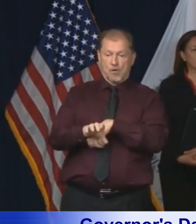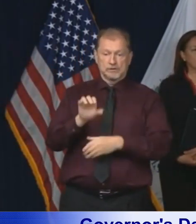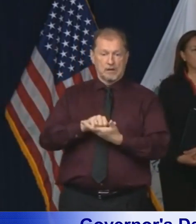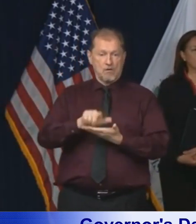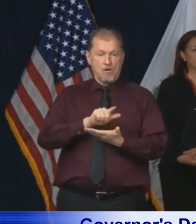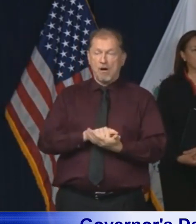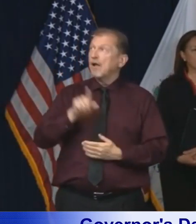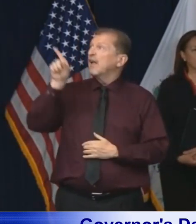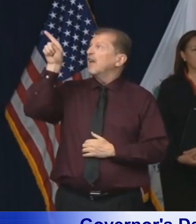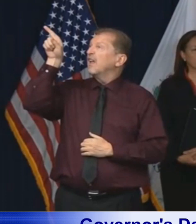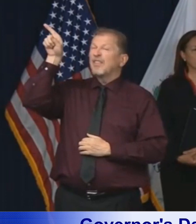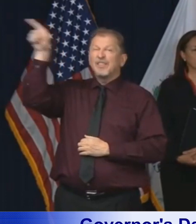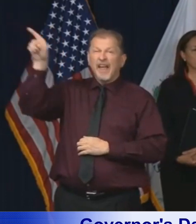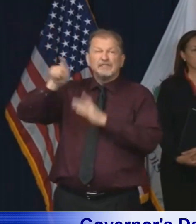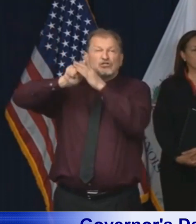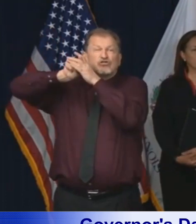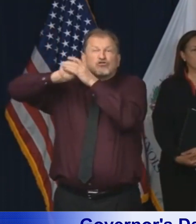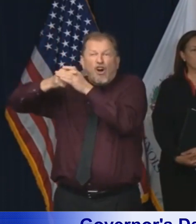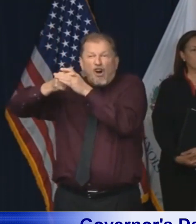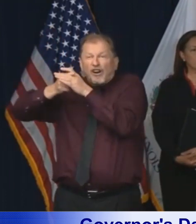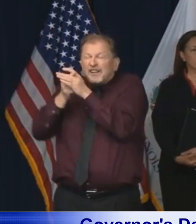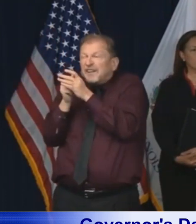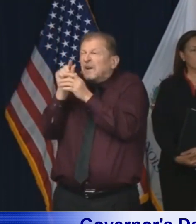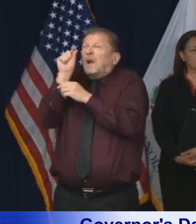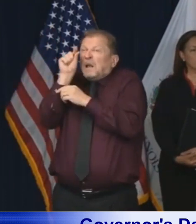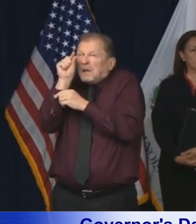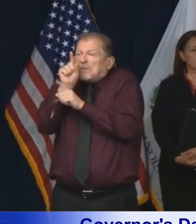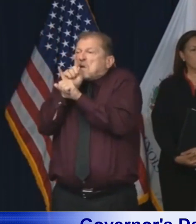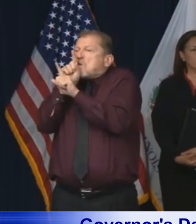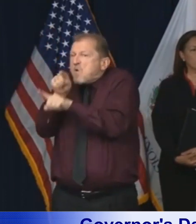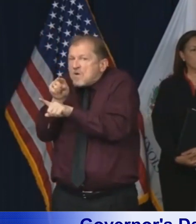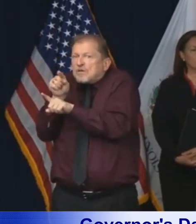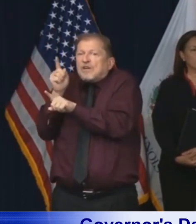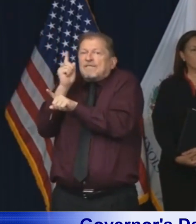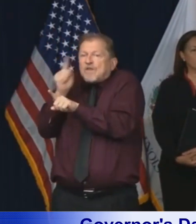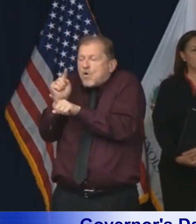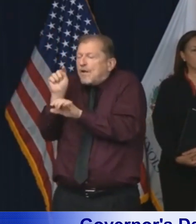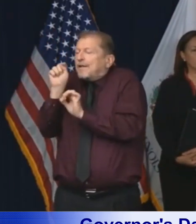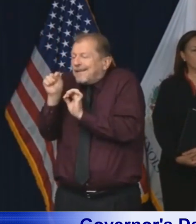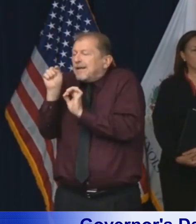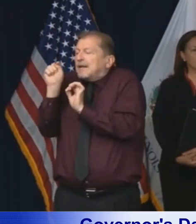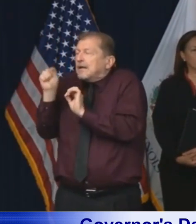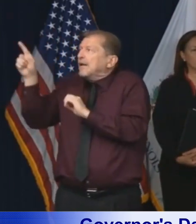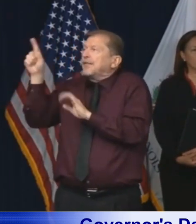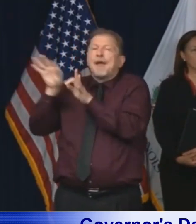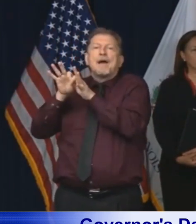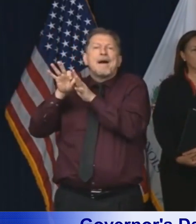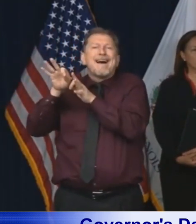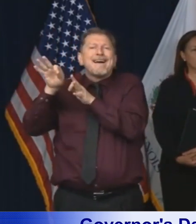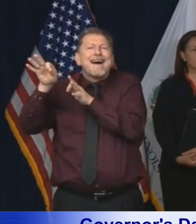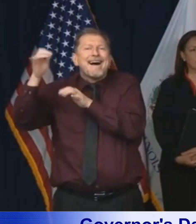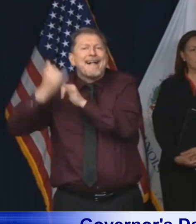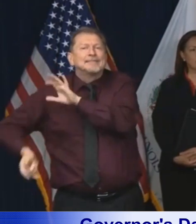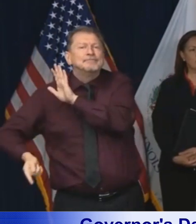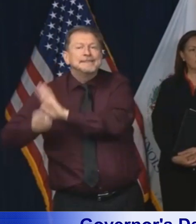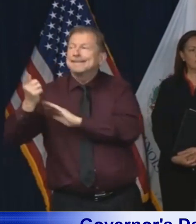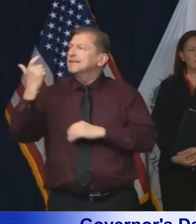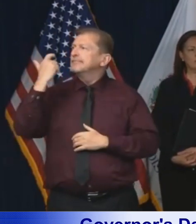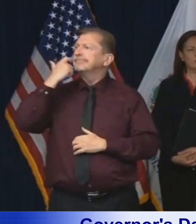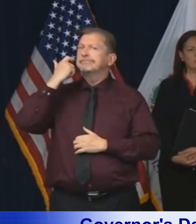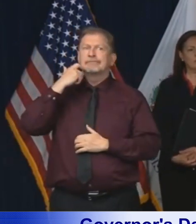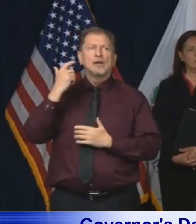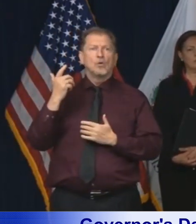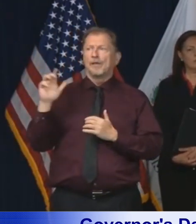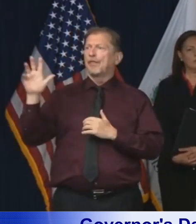They've only invoked it for a couple of individual circumstances, right? And it took them forever. When did they do it with regard to